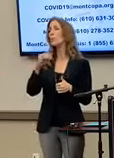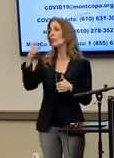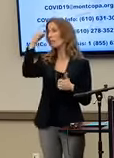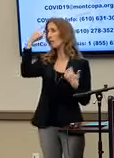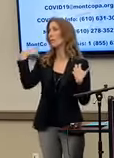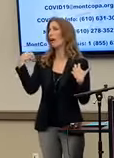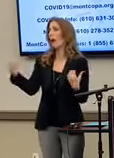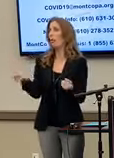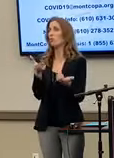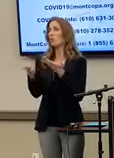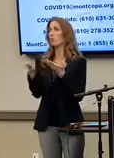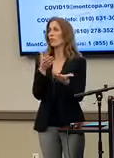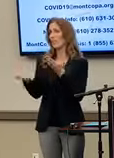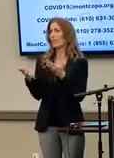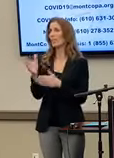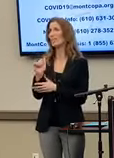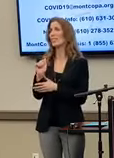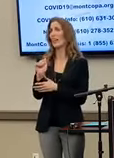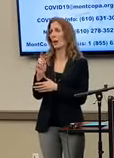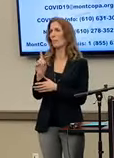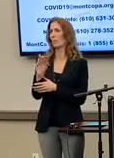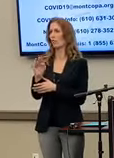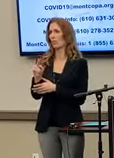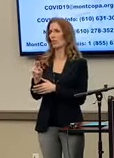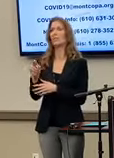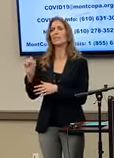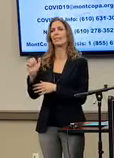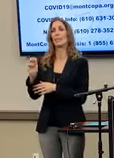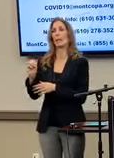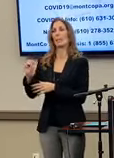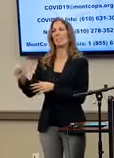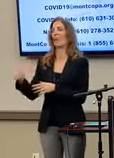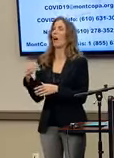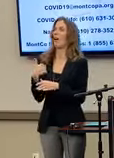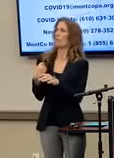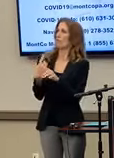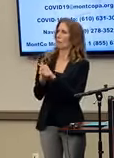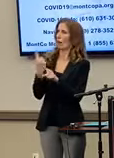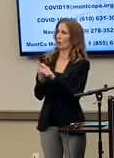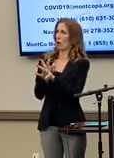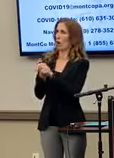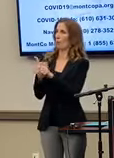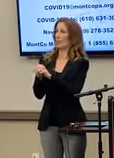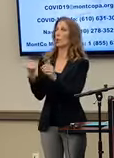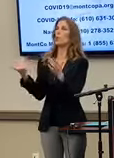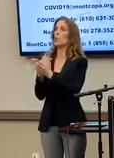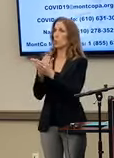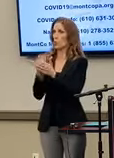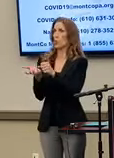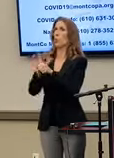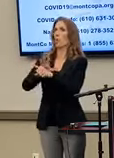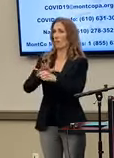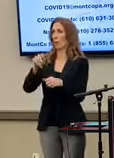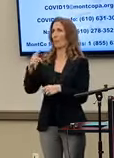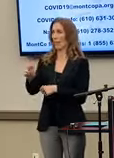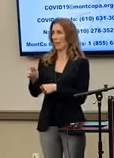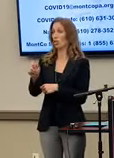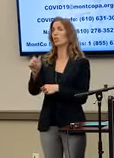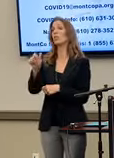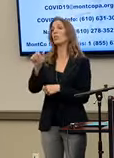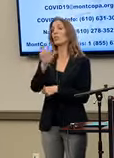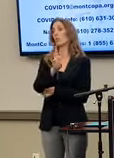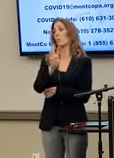Services Administration, SAMHSA, is providing regular updates on their new, consolidated COVID-19 page at